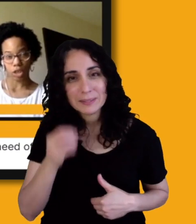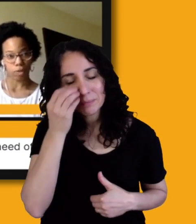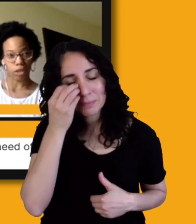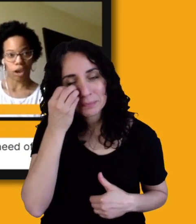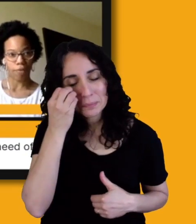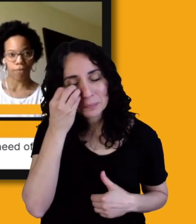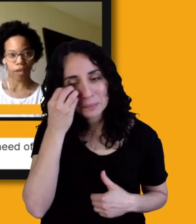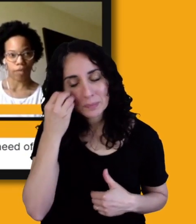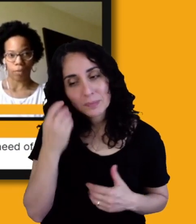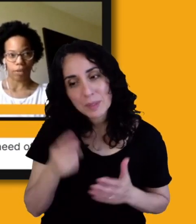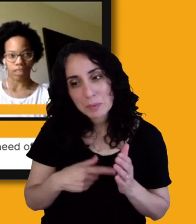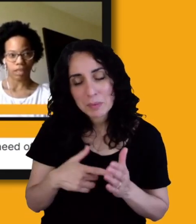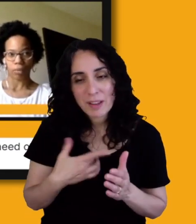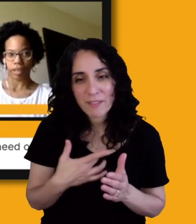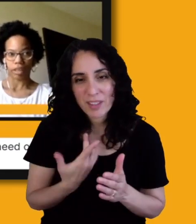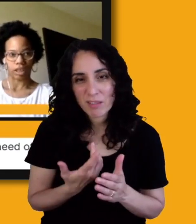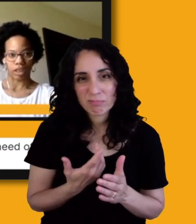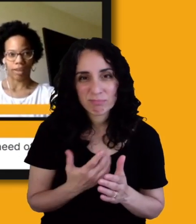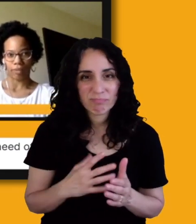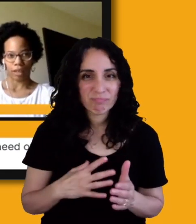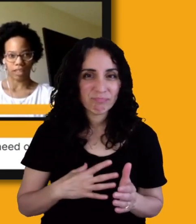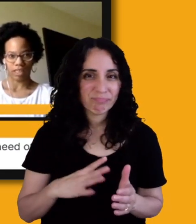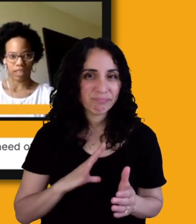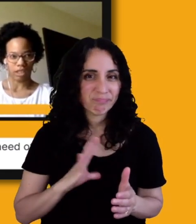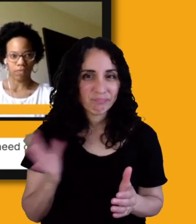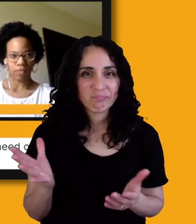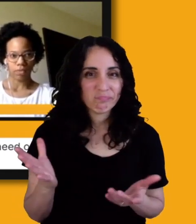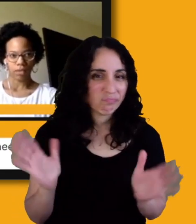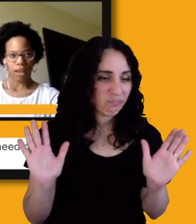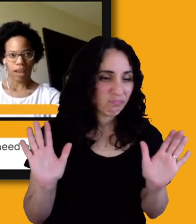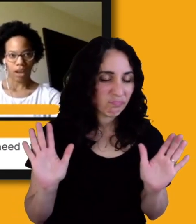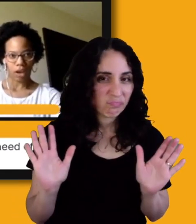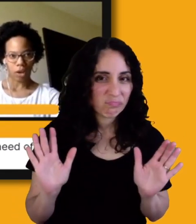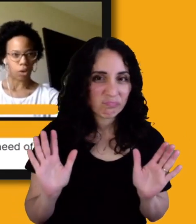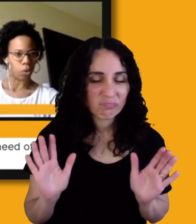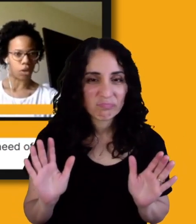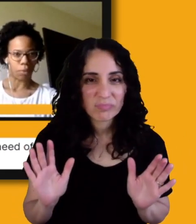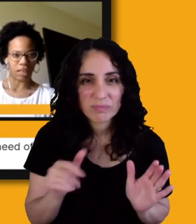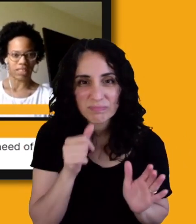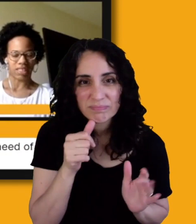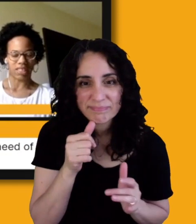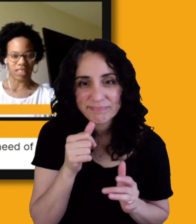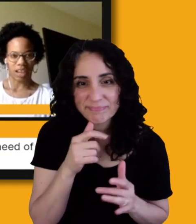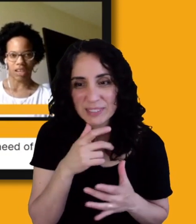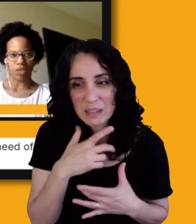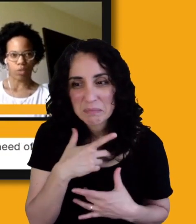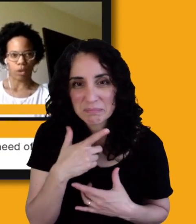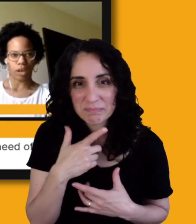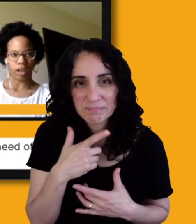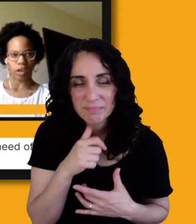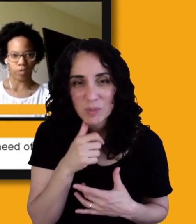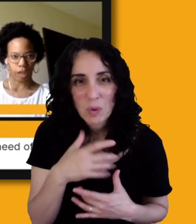me off of a place completely if I see how a place is designed and where a ramp